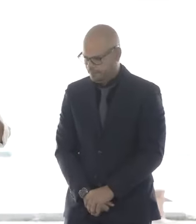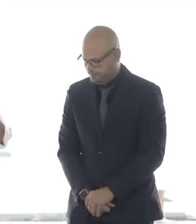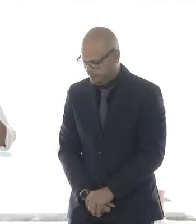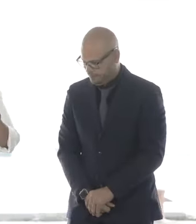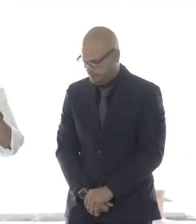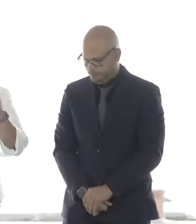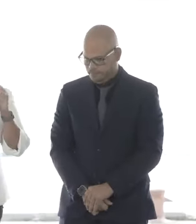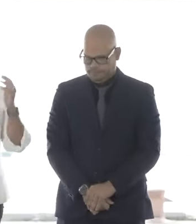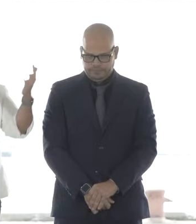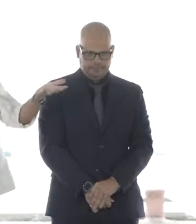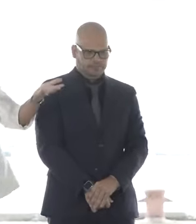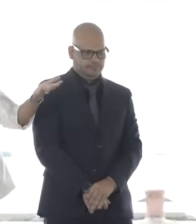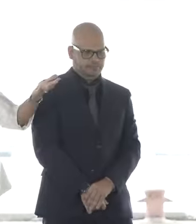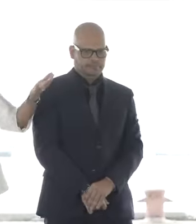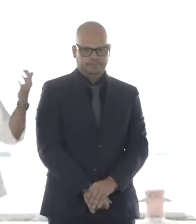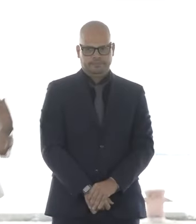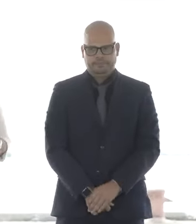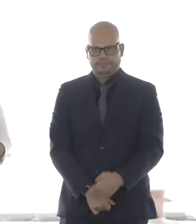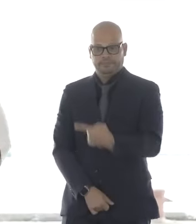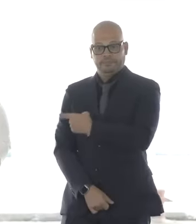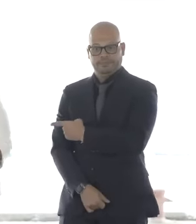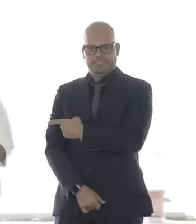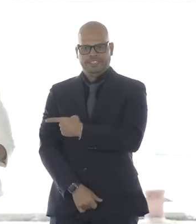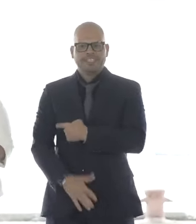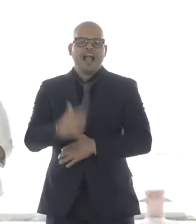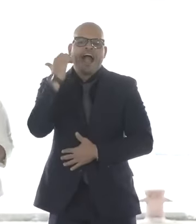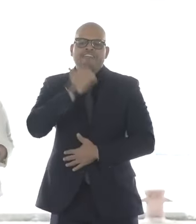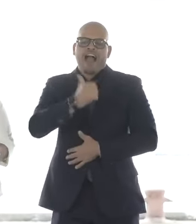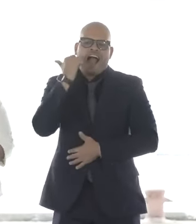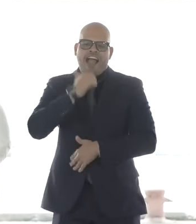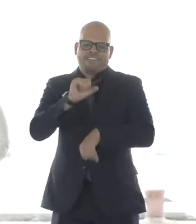How lucky am I to get to work every single day with Governor Maura Healey?